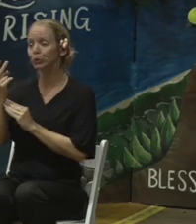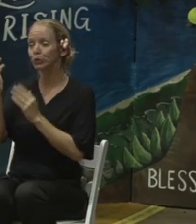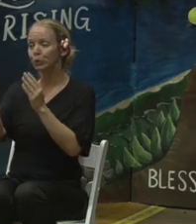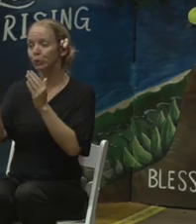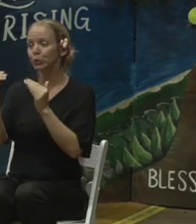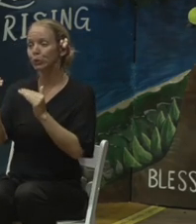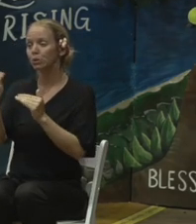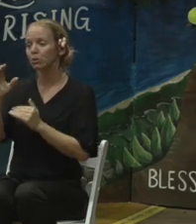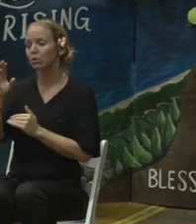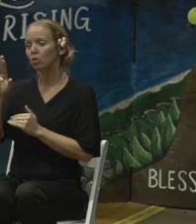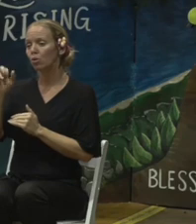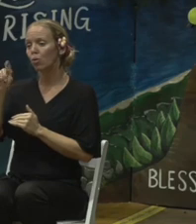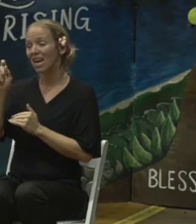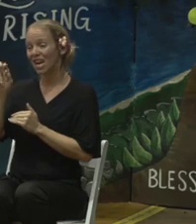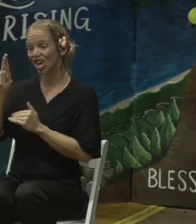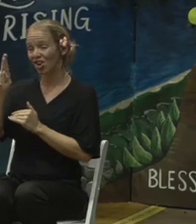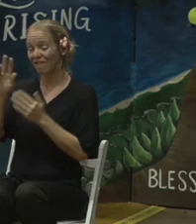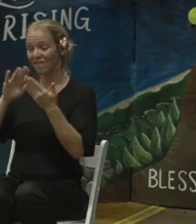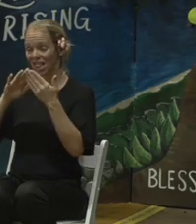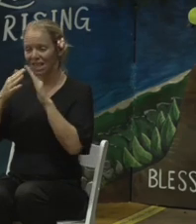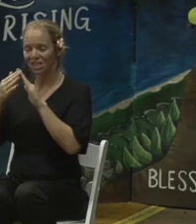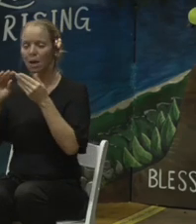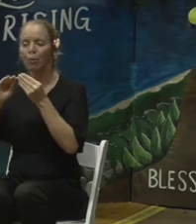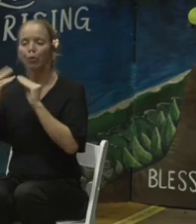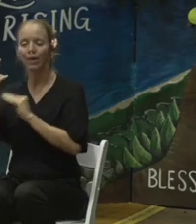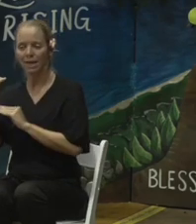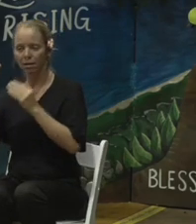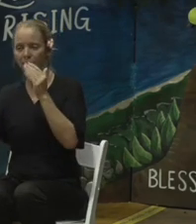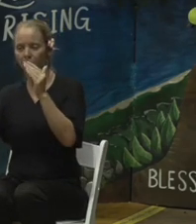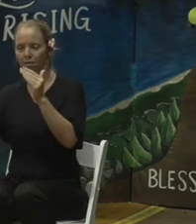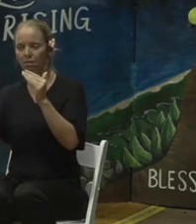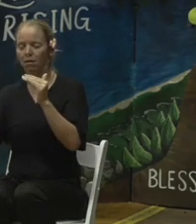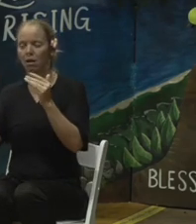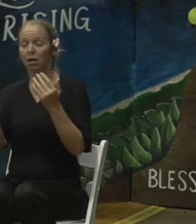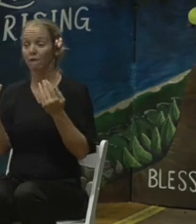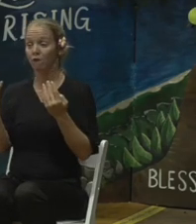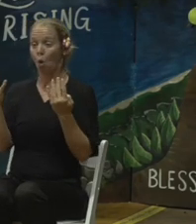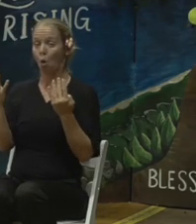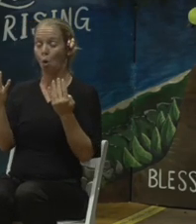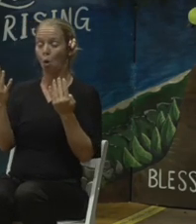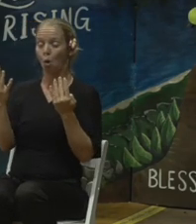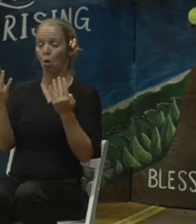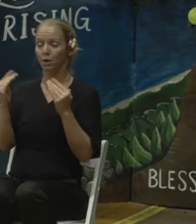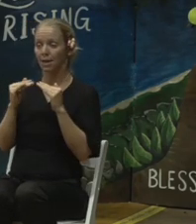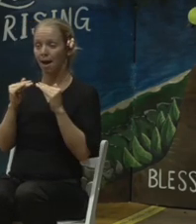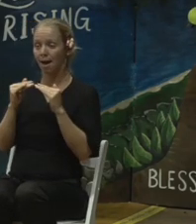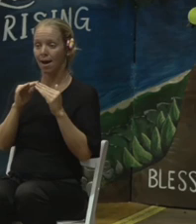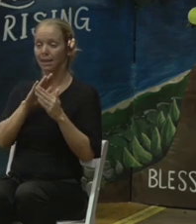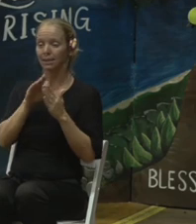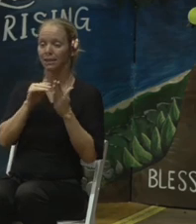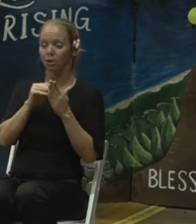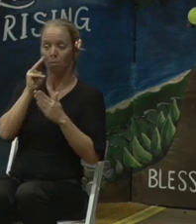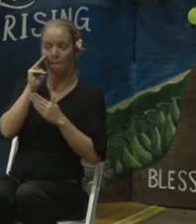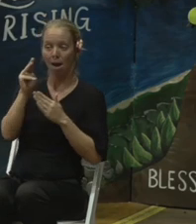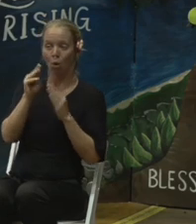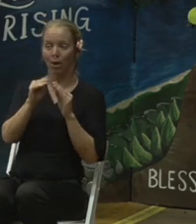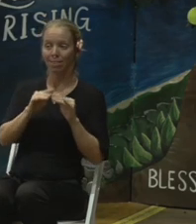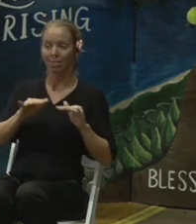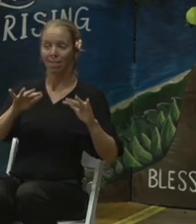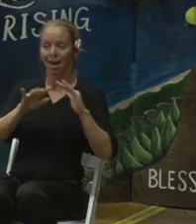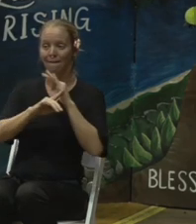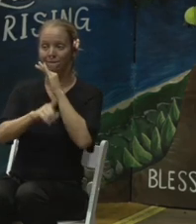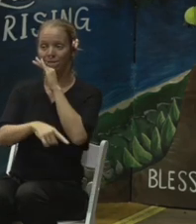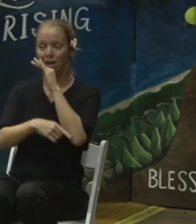Crater Village ranked number three. There was a tie for four between Central Maui Landfill and